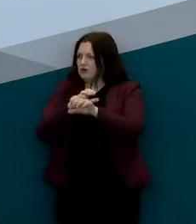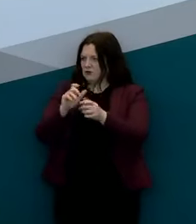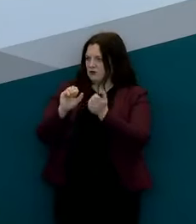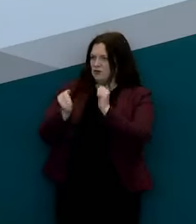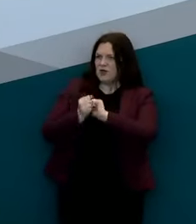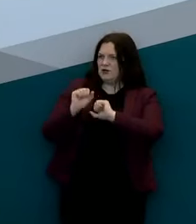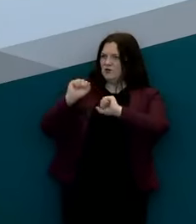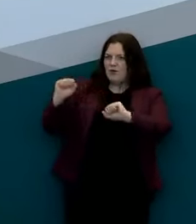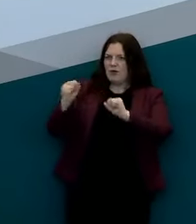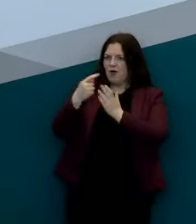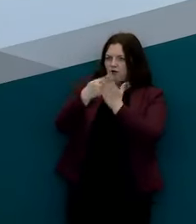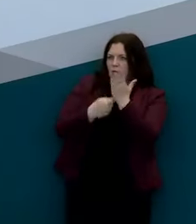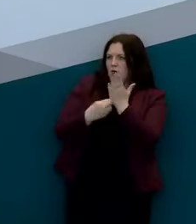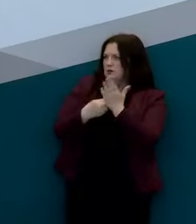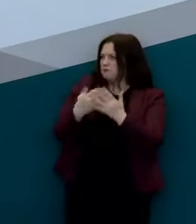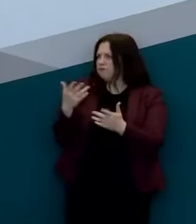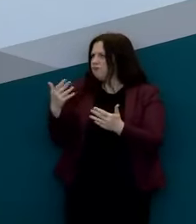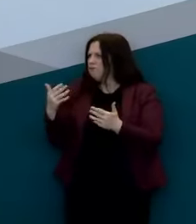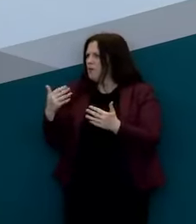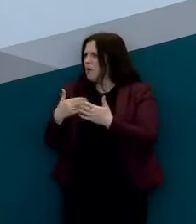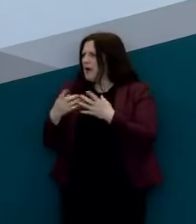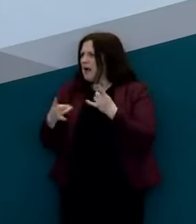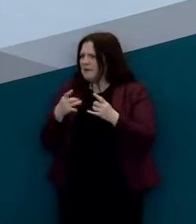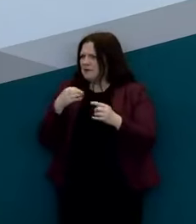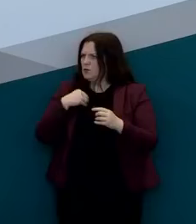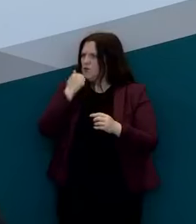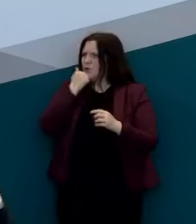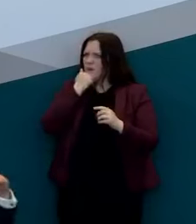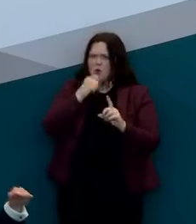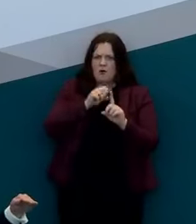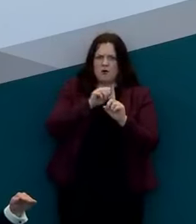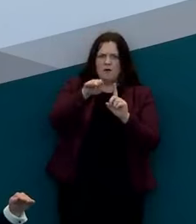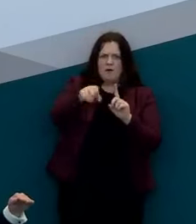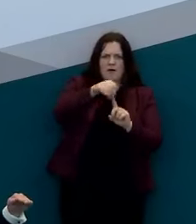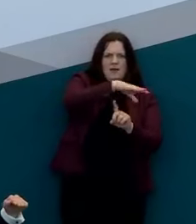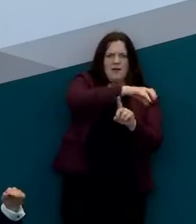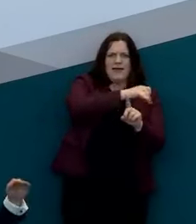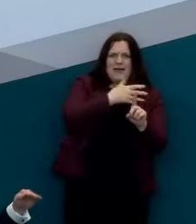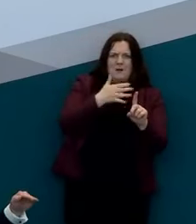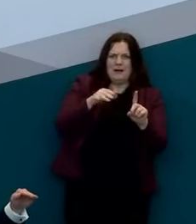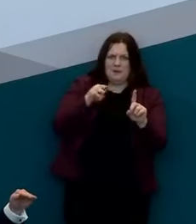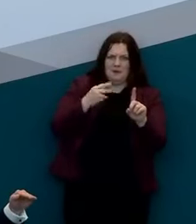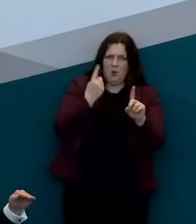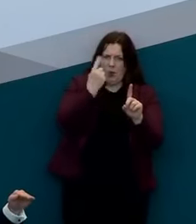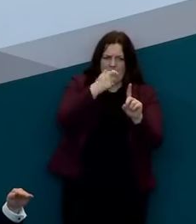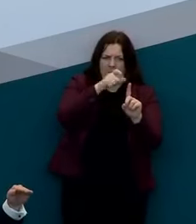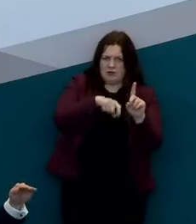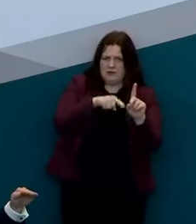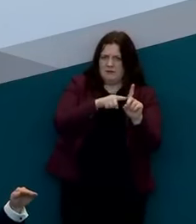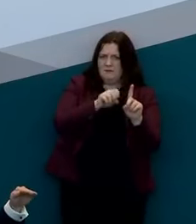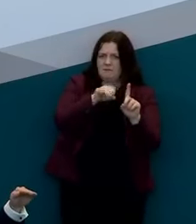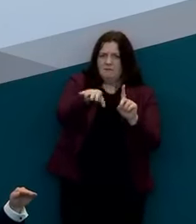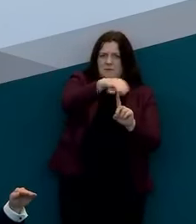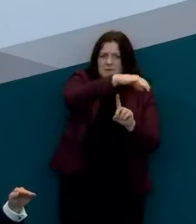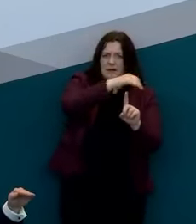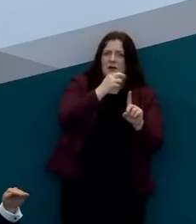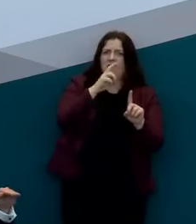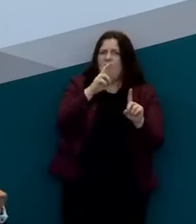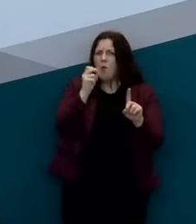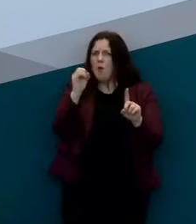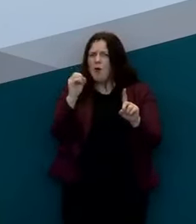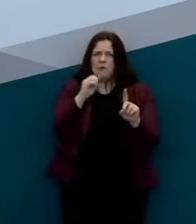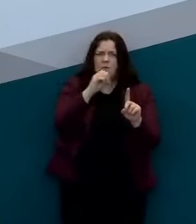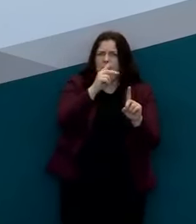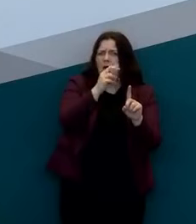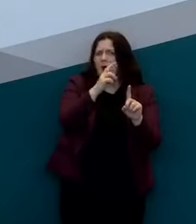their measures uh what happens their reproduction number and that will act then as a guide to the chief medical officer and government about how